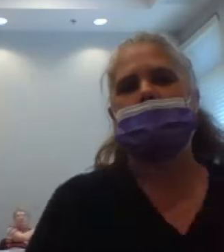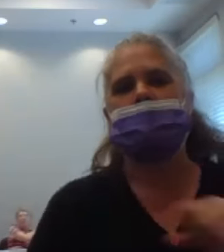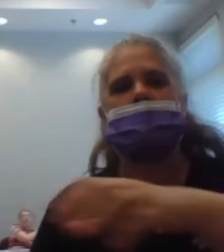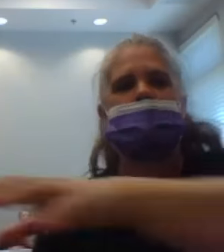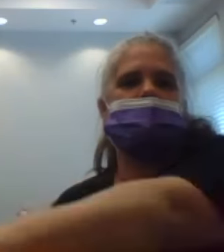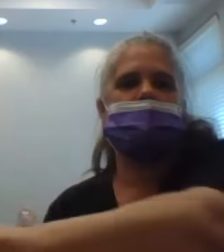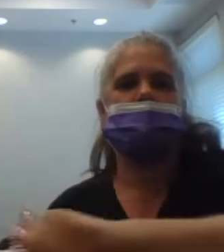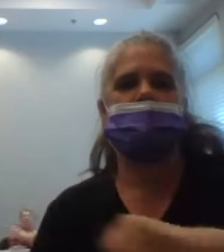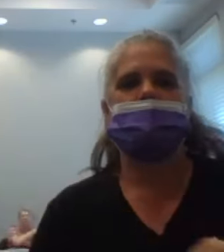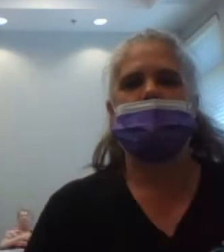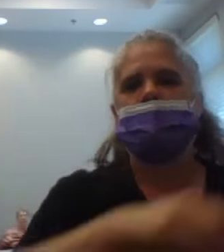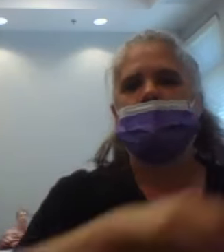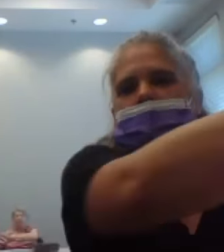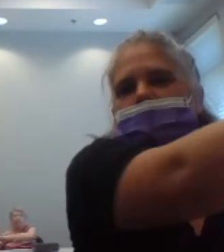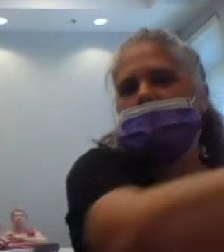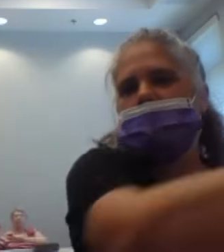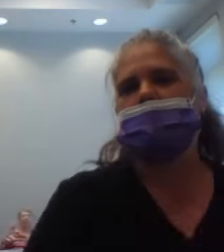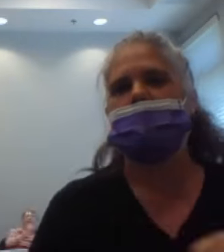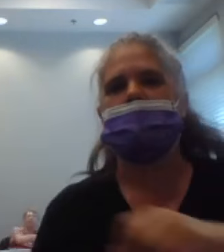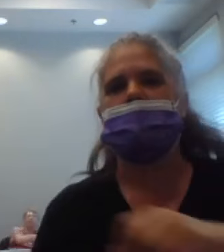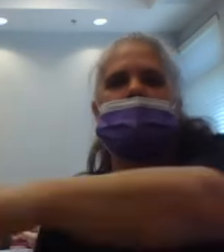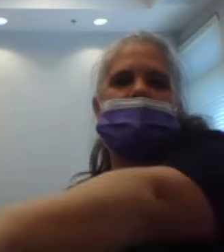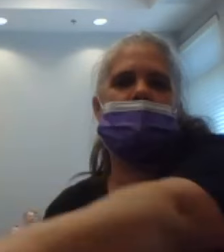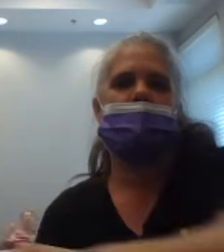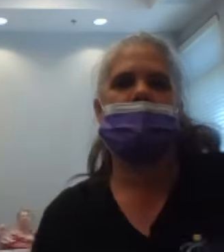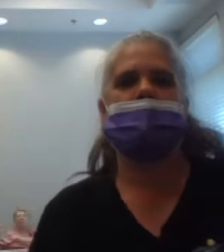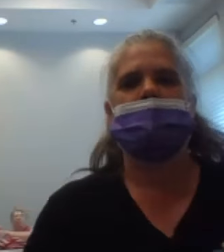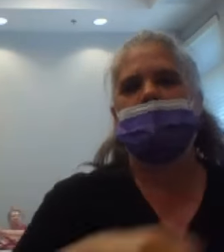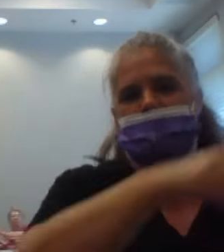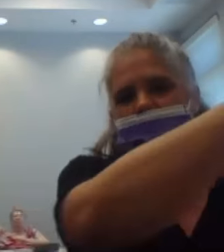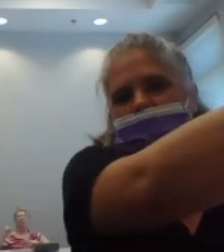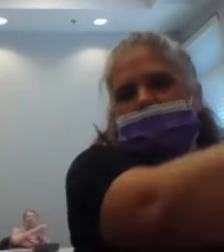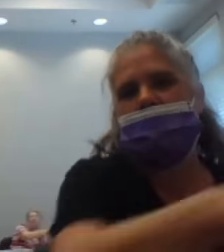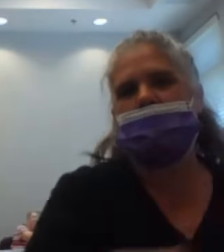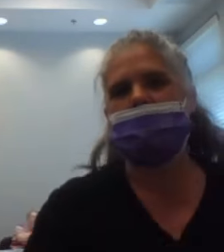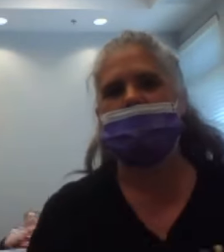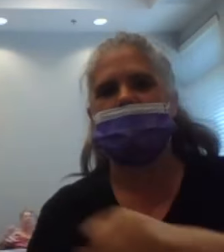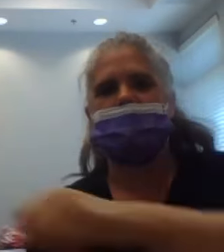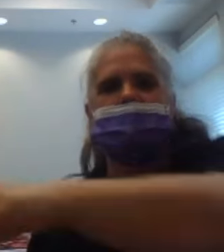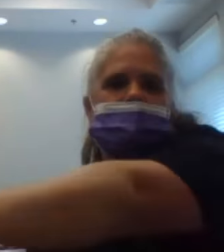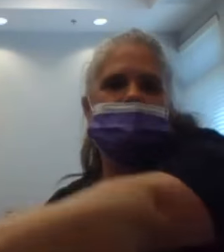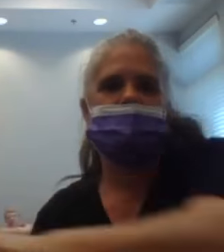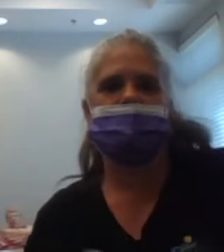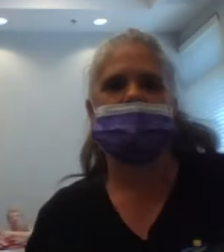two, three, four, five, six,